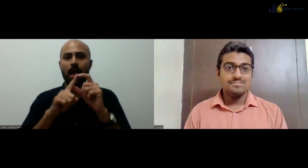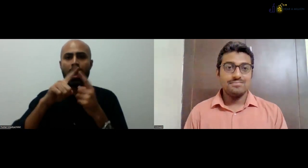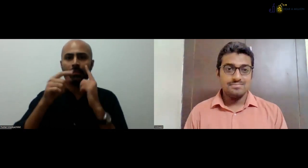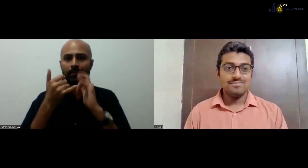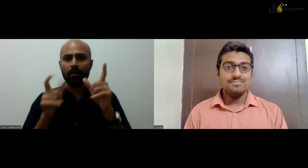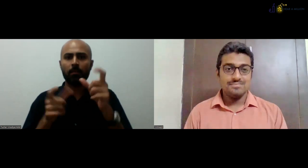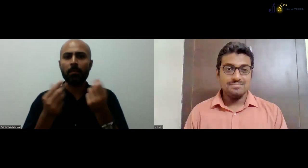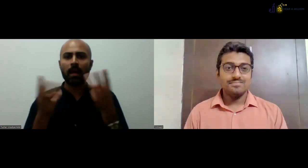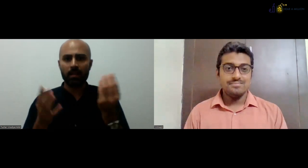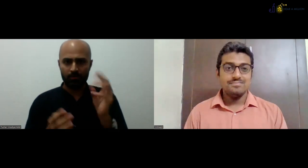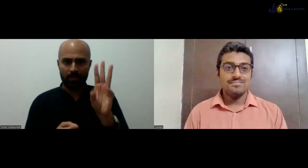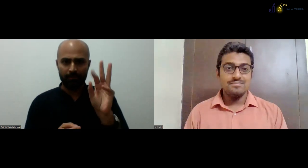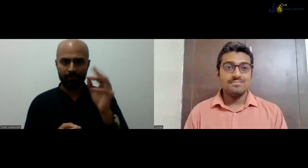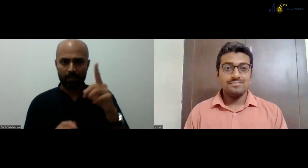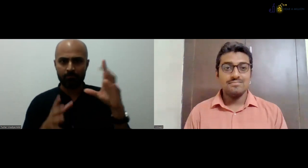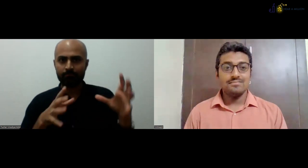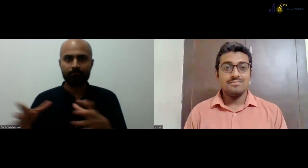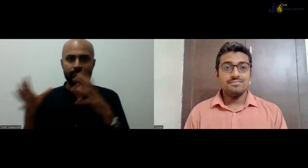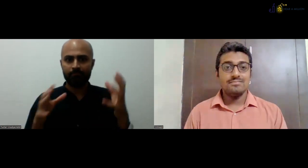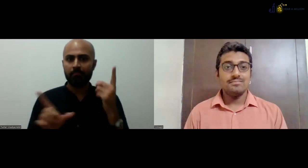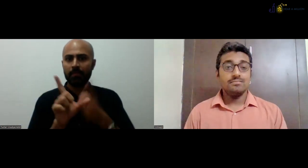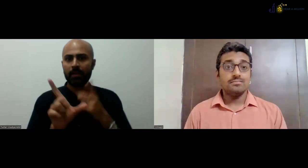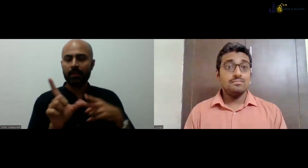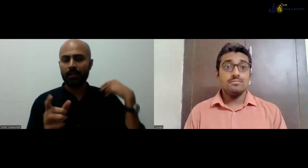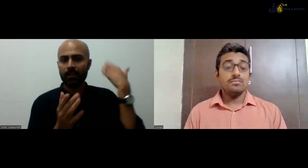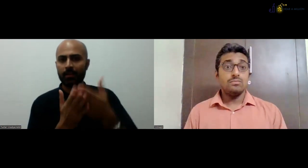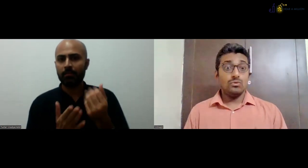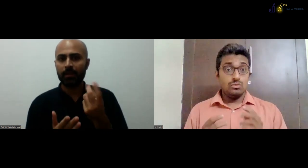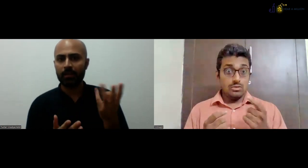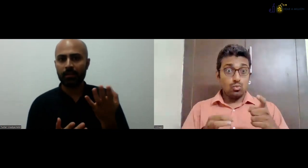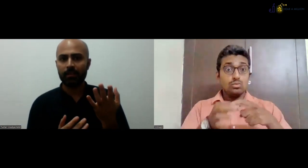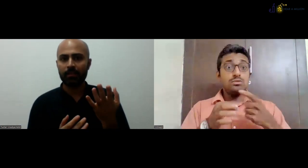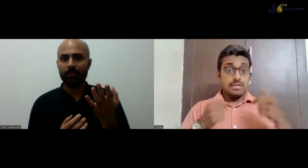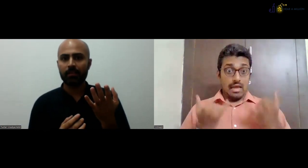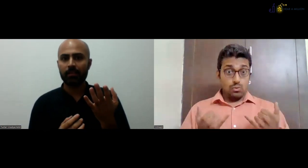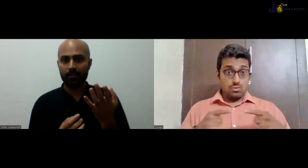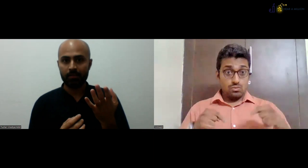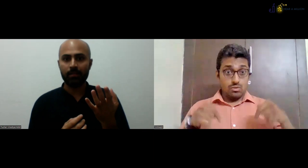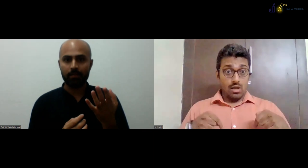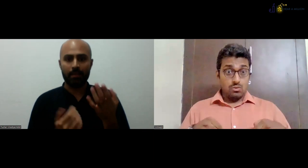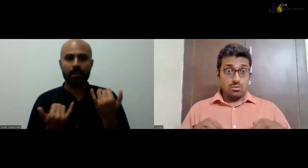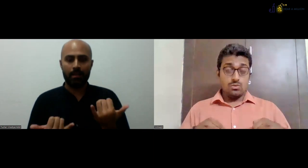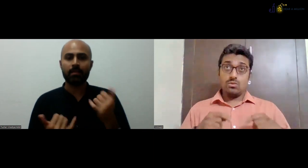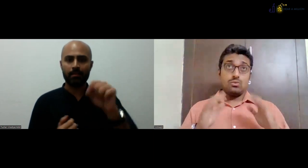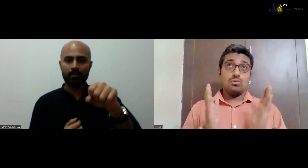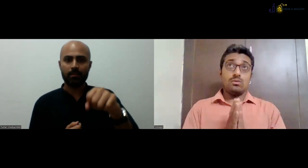and as a teacher with ISLRTC, how many DTISL students are you accepting?